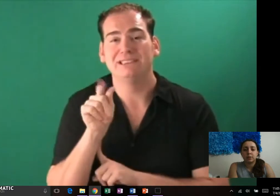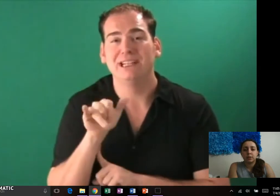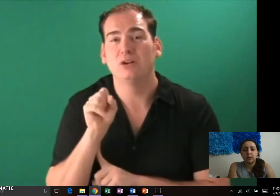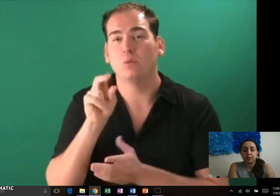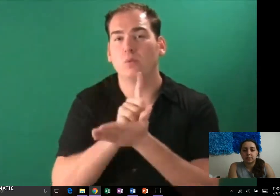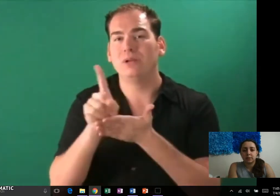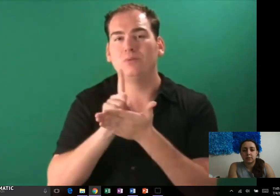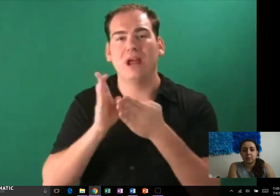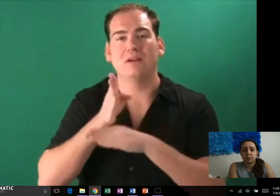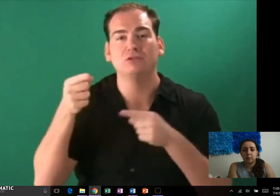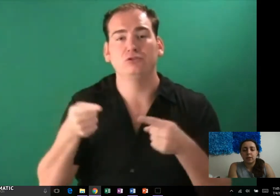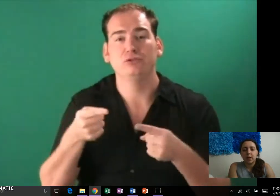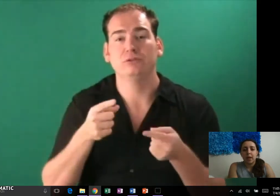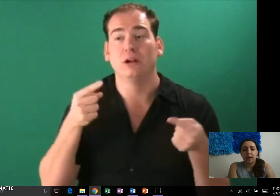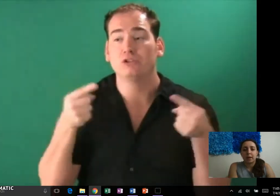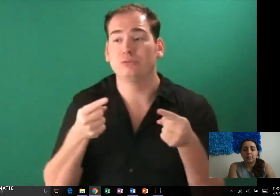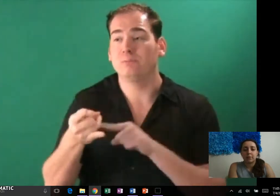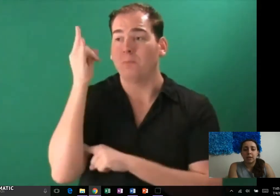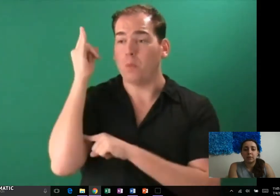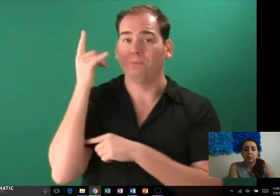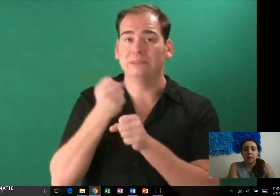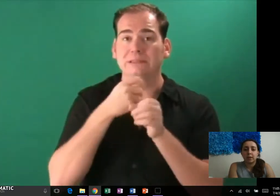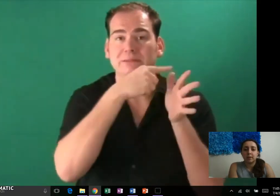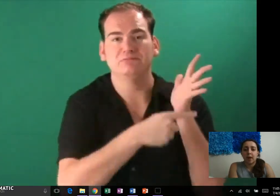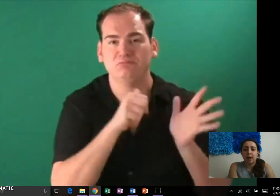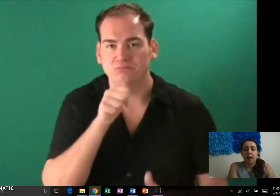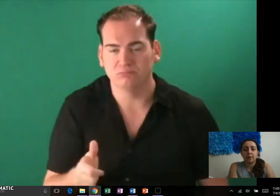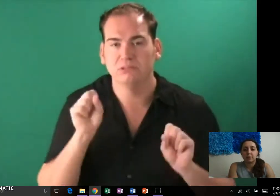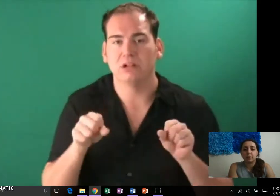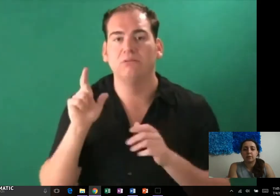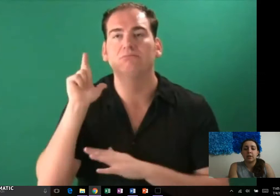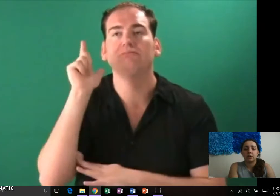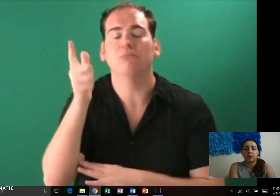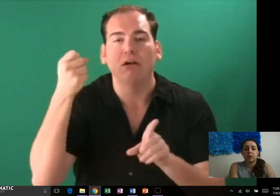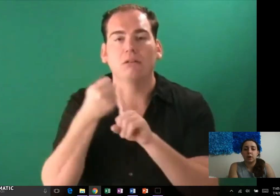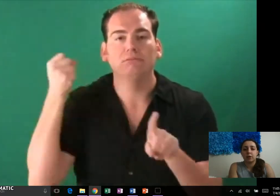-concussive syndrome it happened for days to weeks after the injury occurred